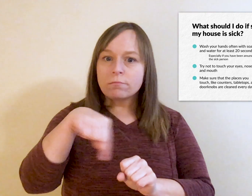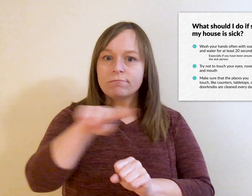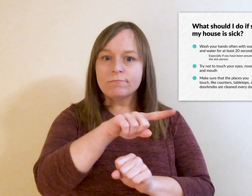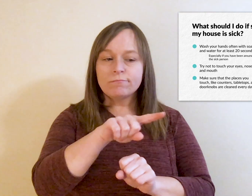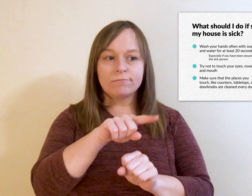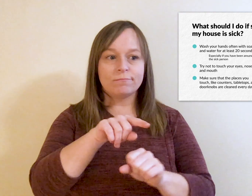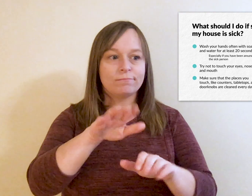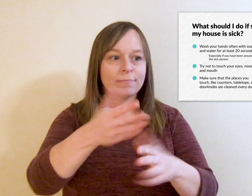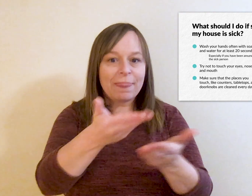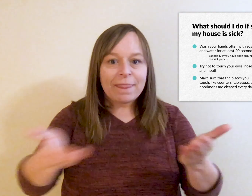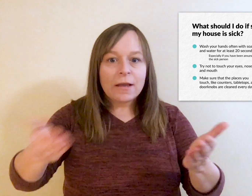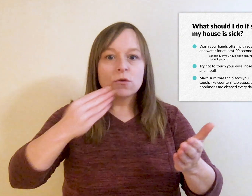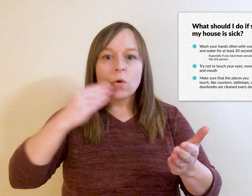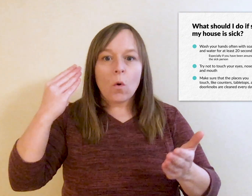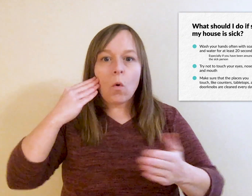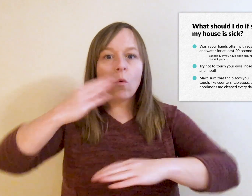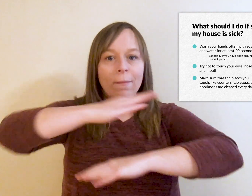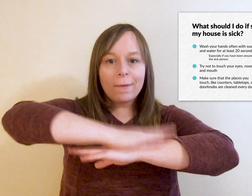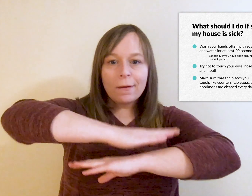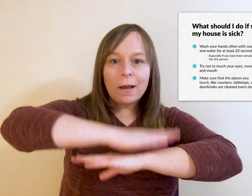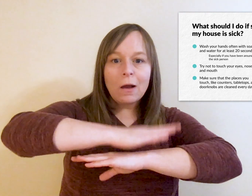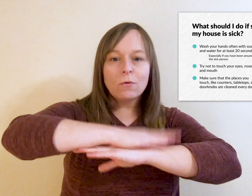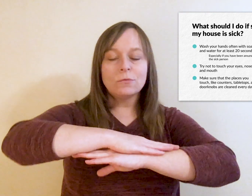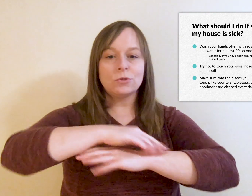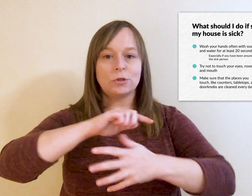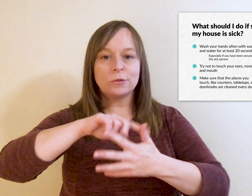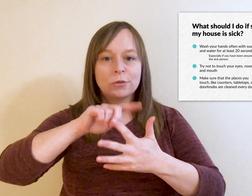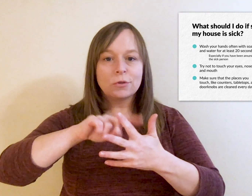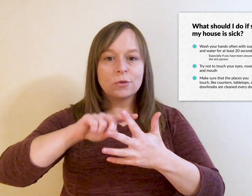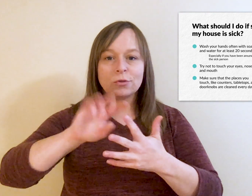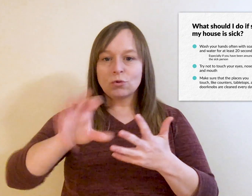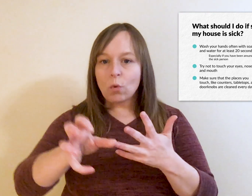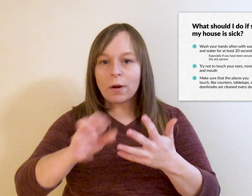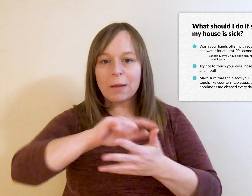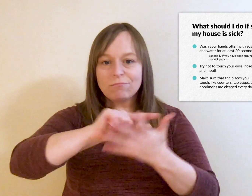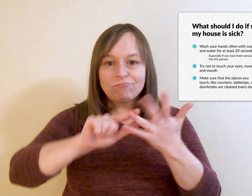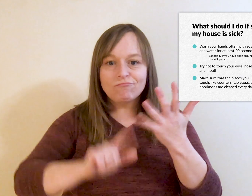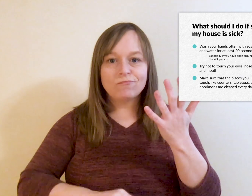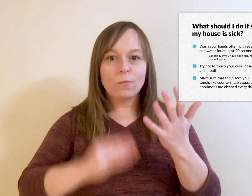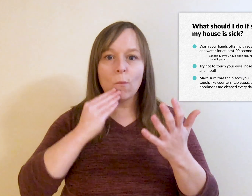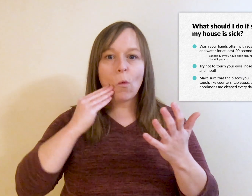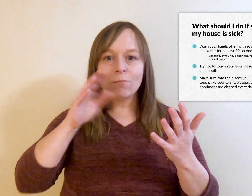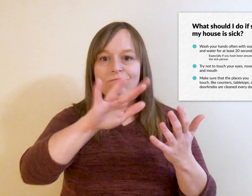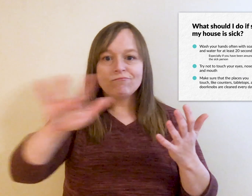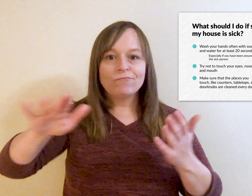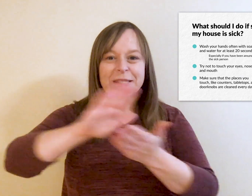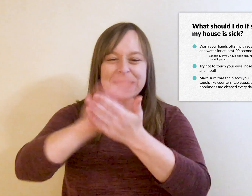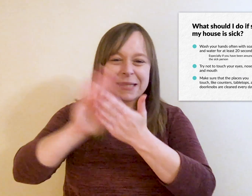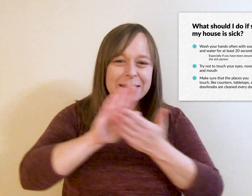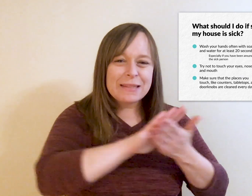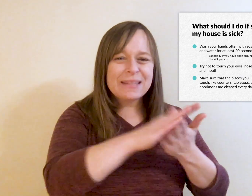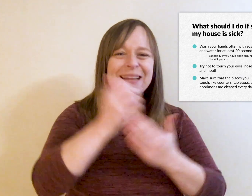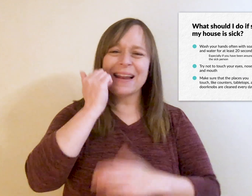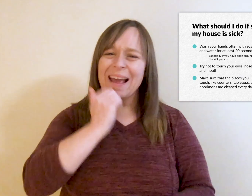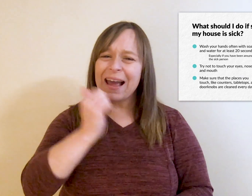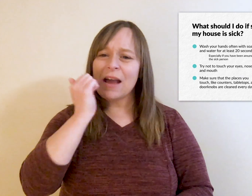sure that the places you touch, like counters, tabletops, and doorknobs, are cleaned every day.